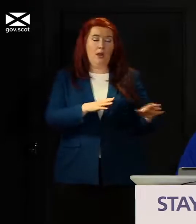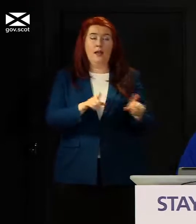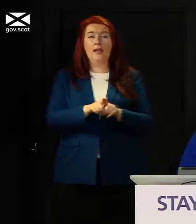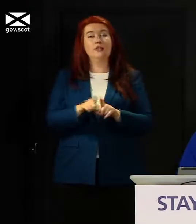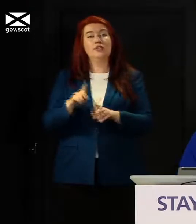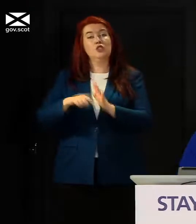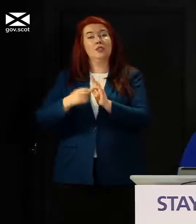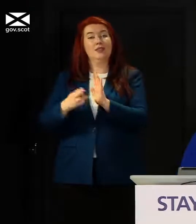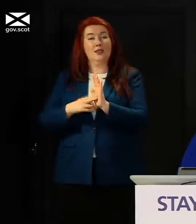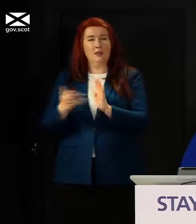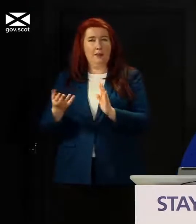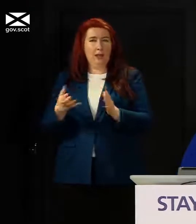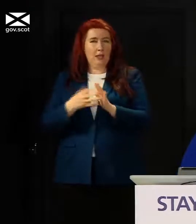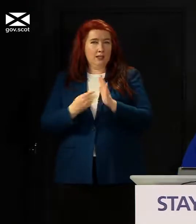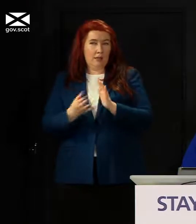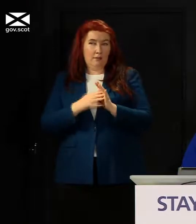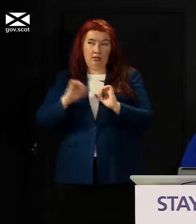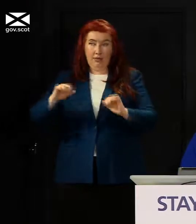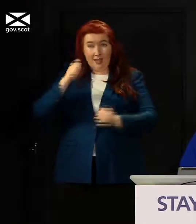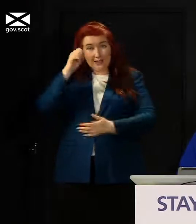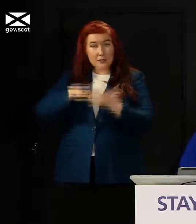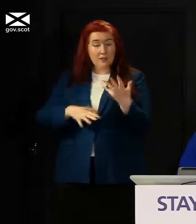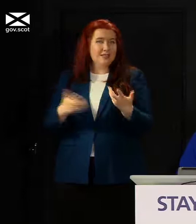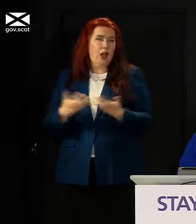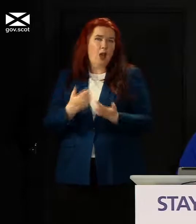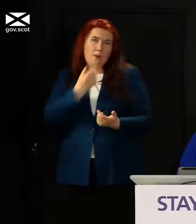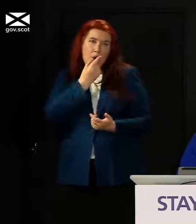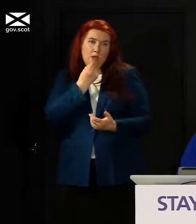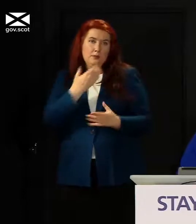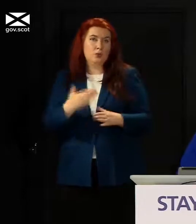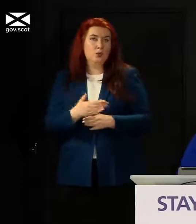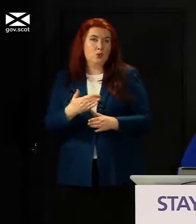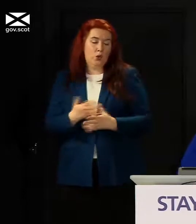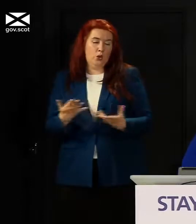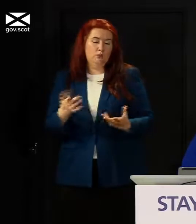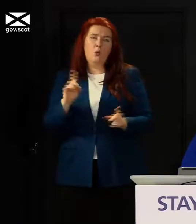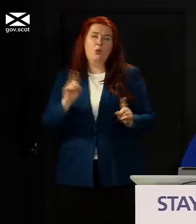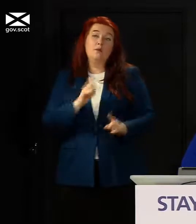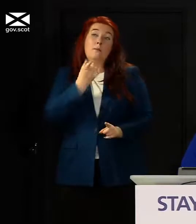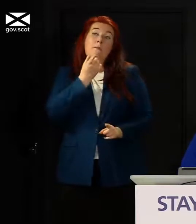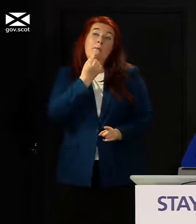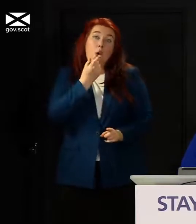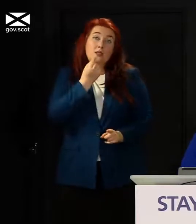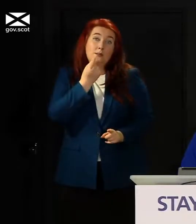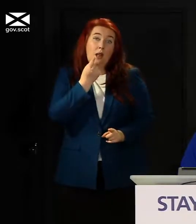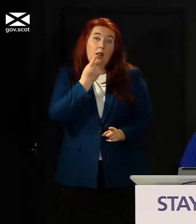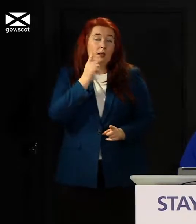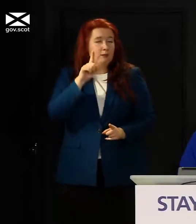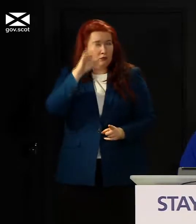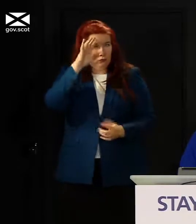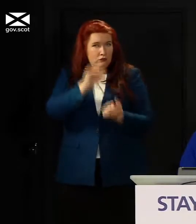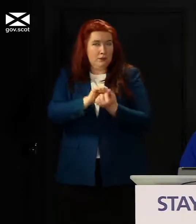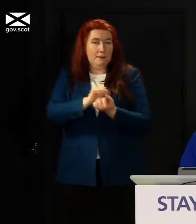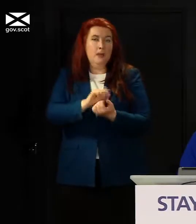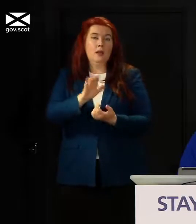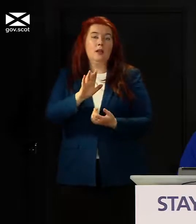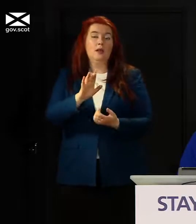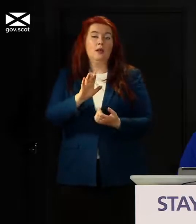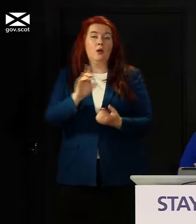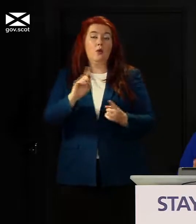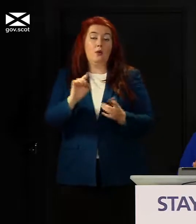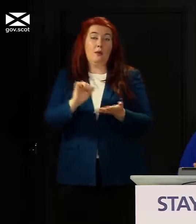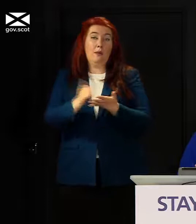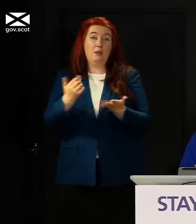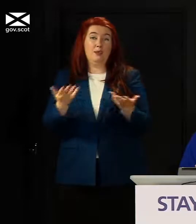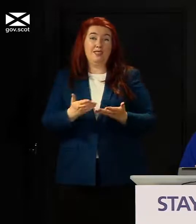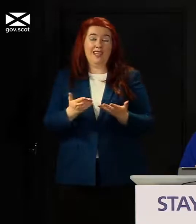give us a couple of examples from their experience of what might be possible bearing in mind that what we've published today